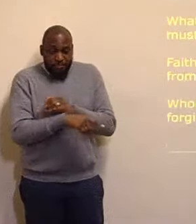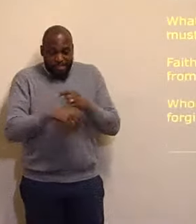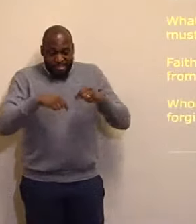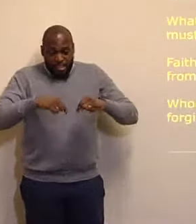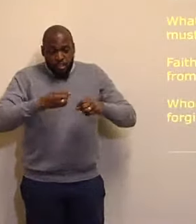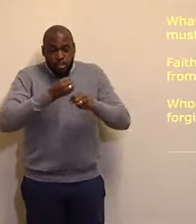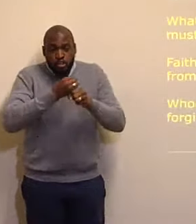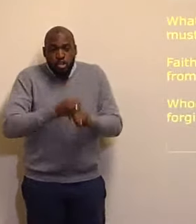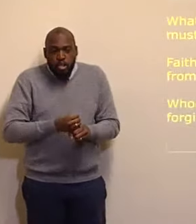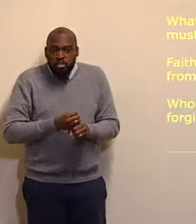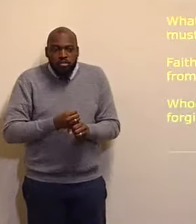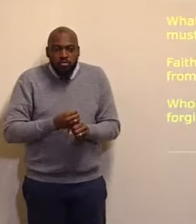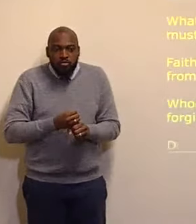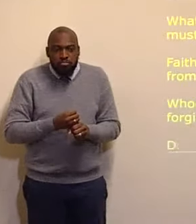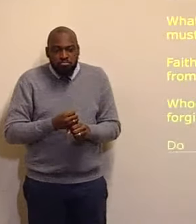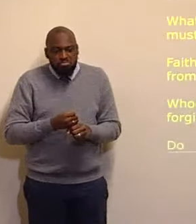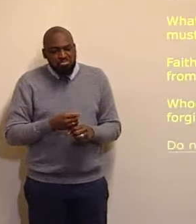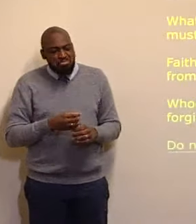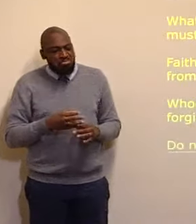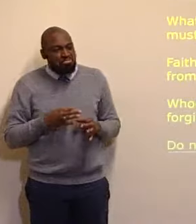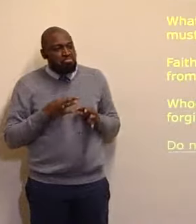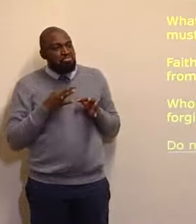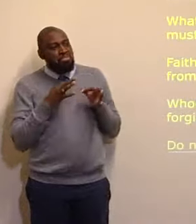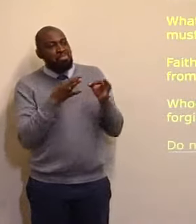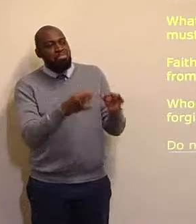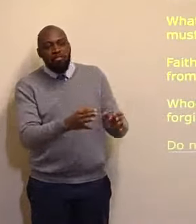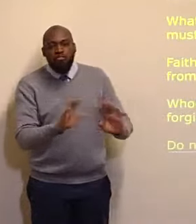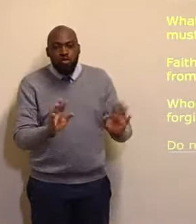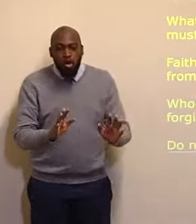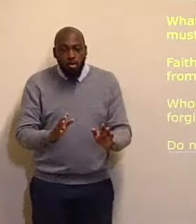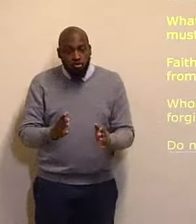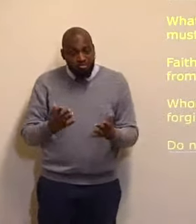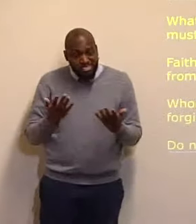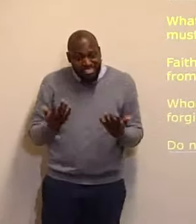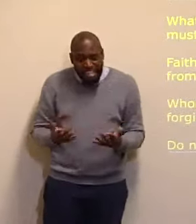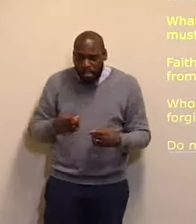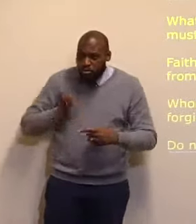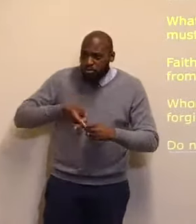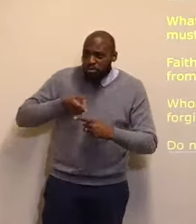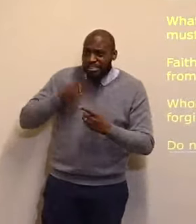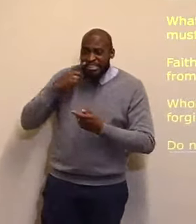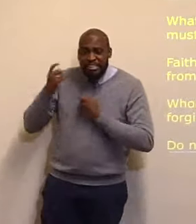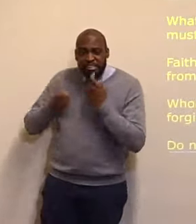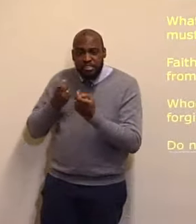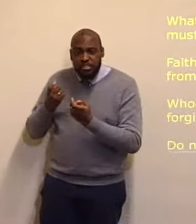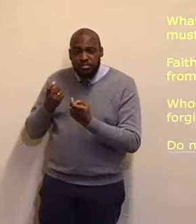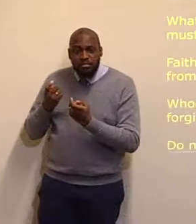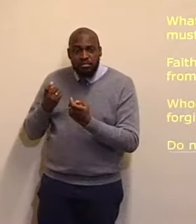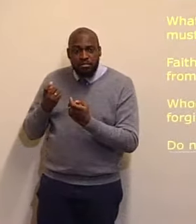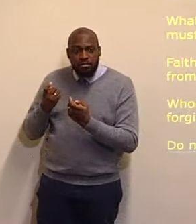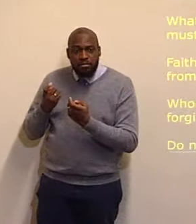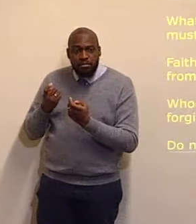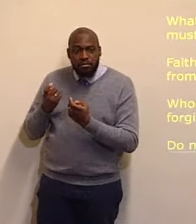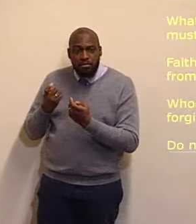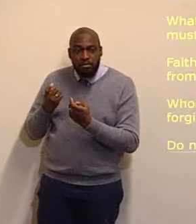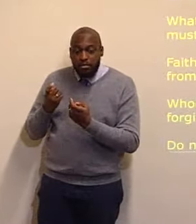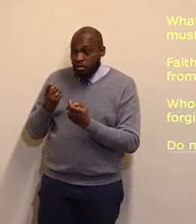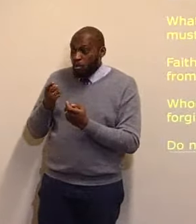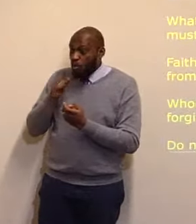after him, don't go to any man, you go to the Lord, to himself, and he shall, give you, forgiveness,